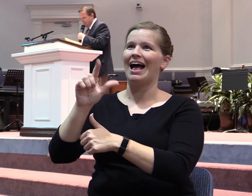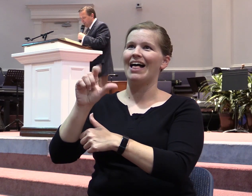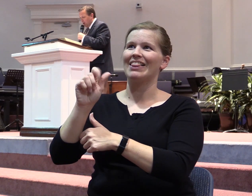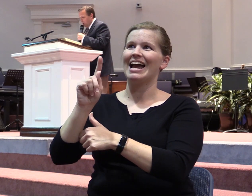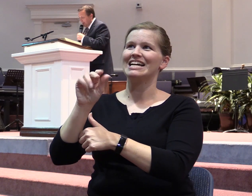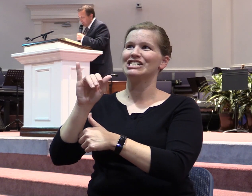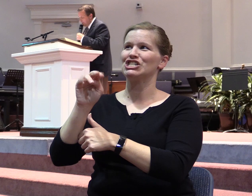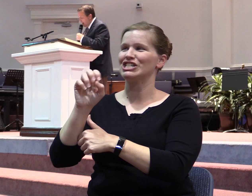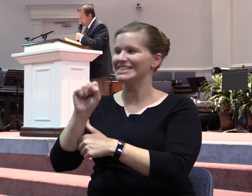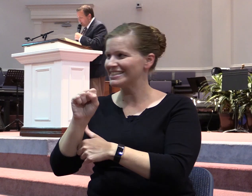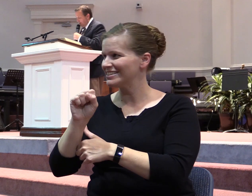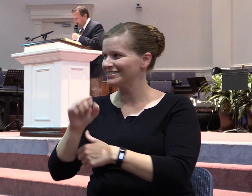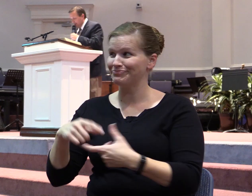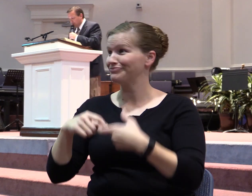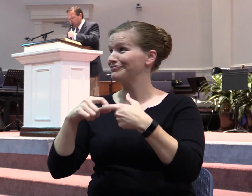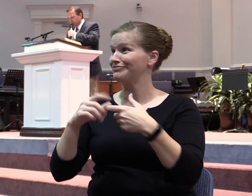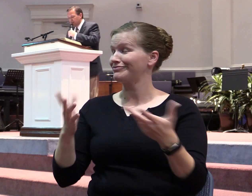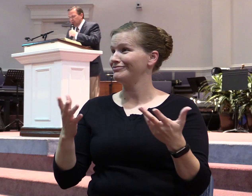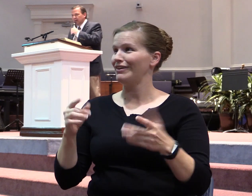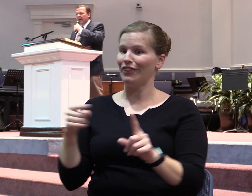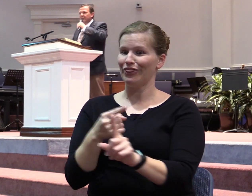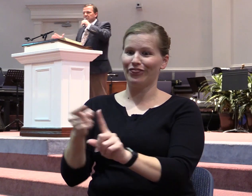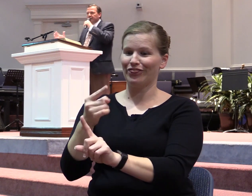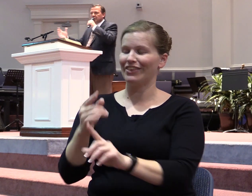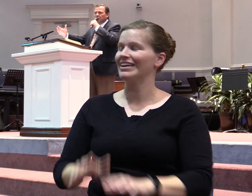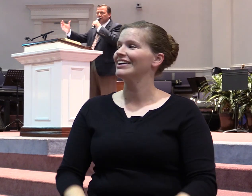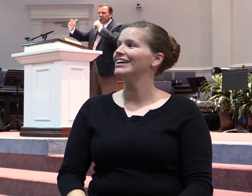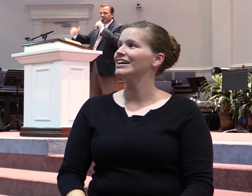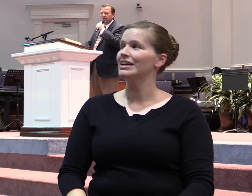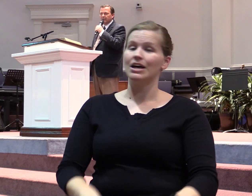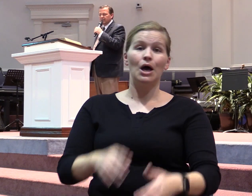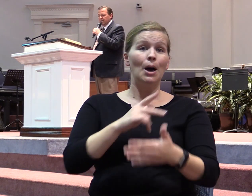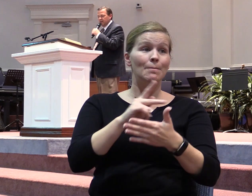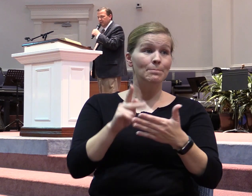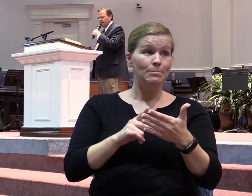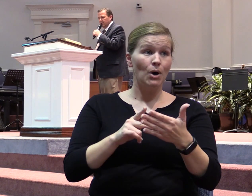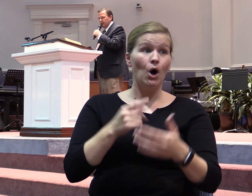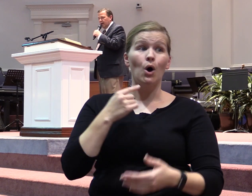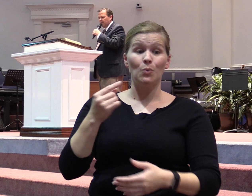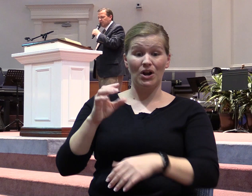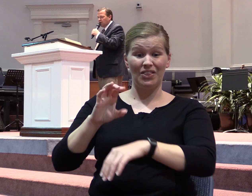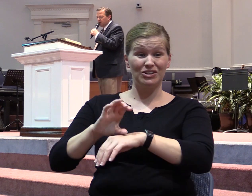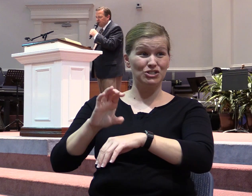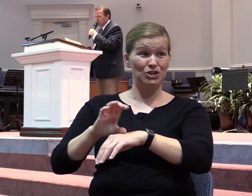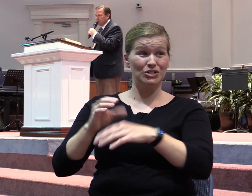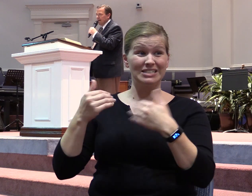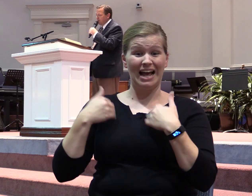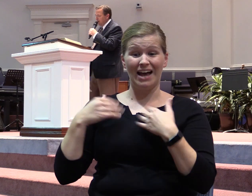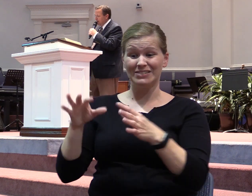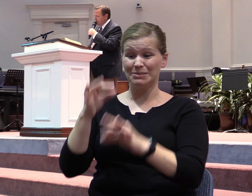Paul had to admonish the Ephesians to have spiritual unity. And the church at Philippi had problems.